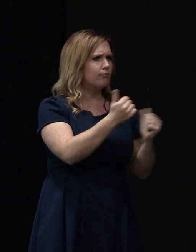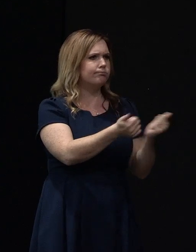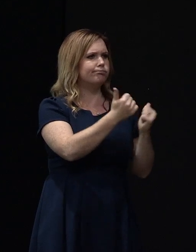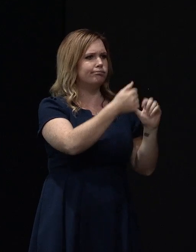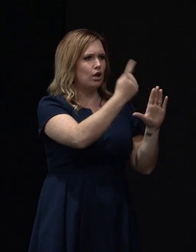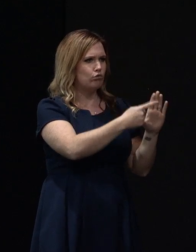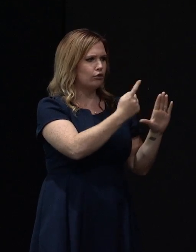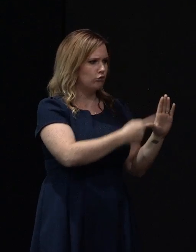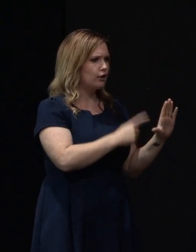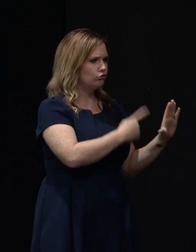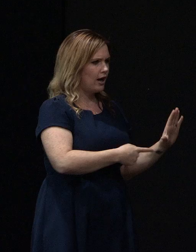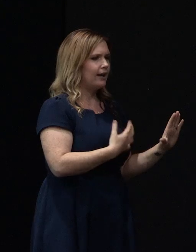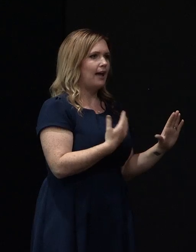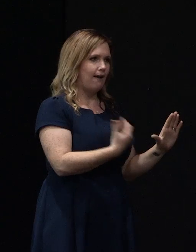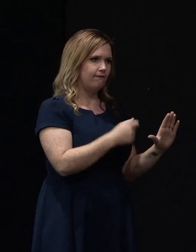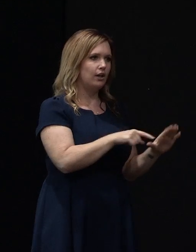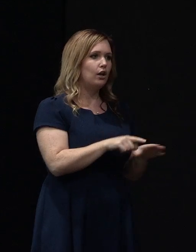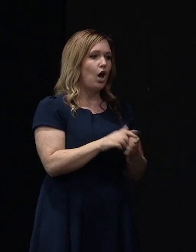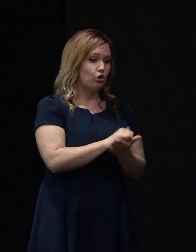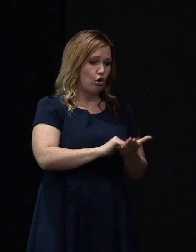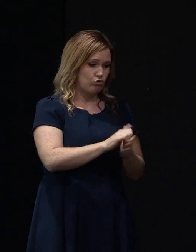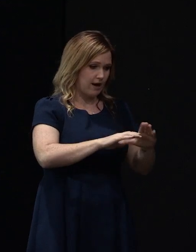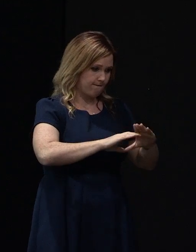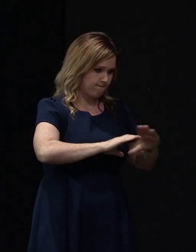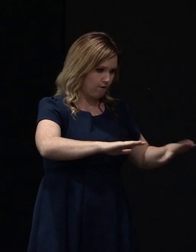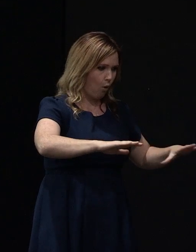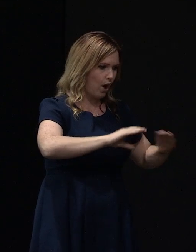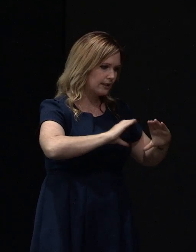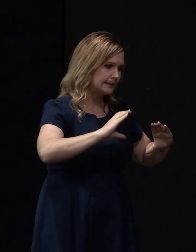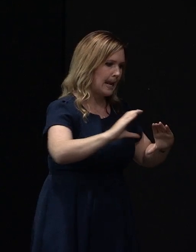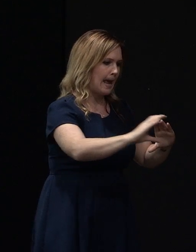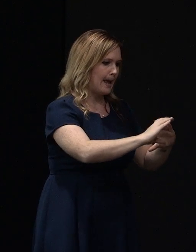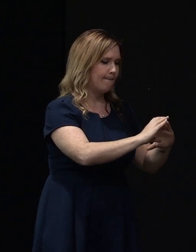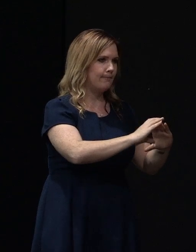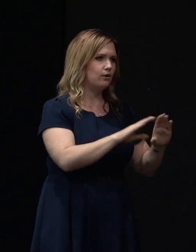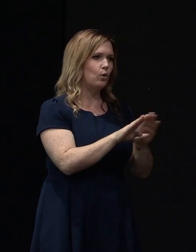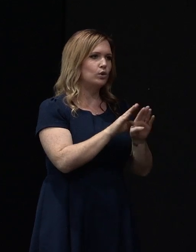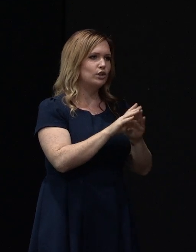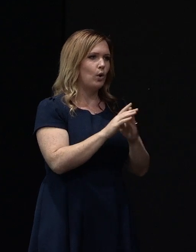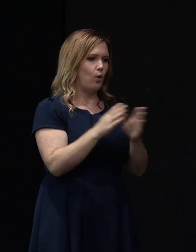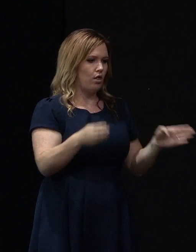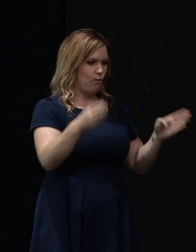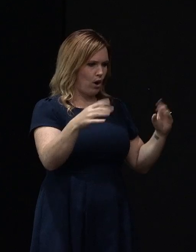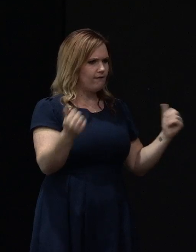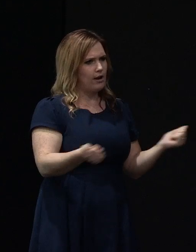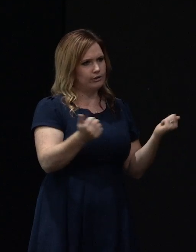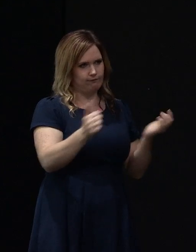house. He had a concrete slab floor and quite a lot of concrete work in the walls as well.